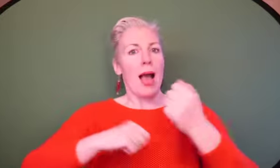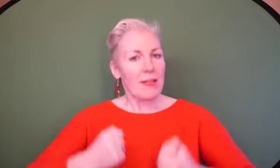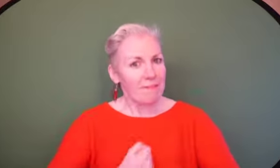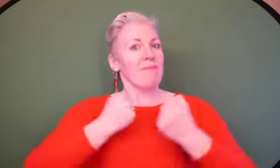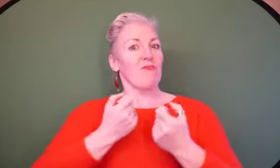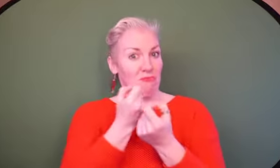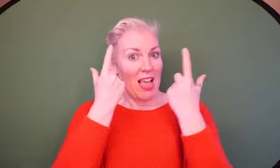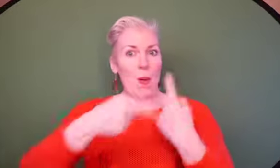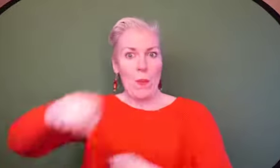yes,